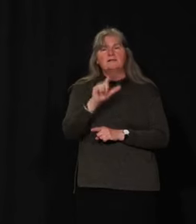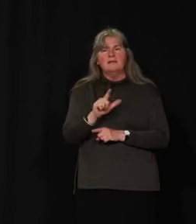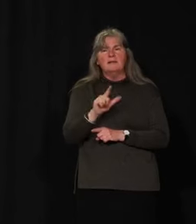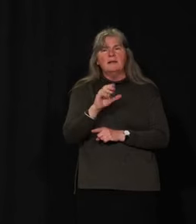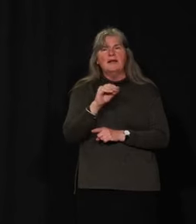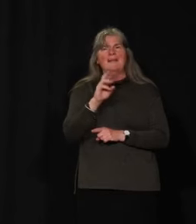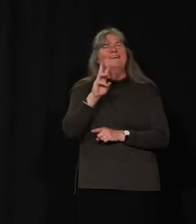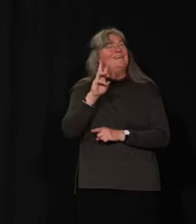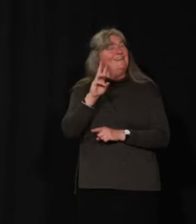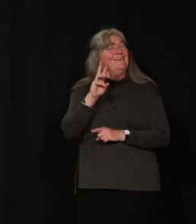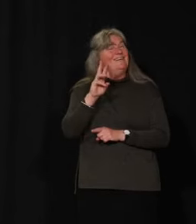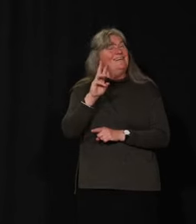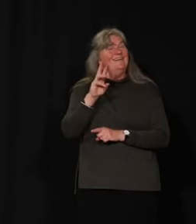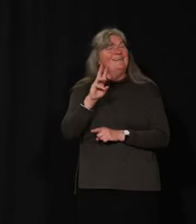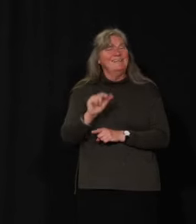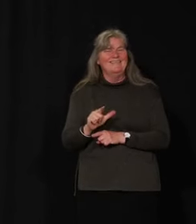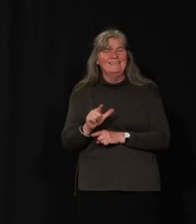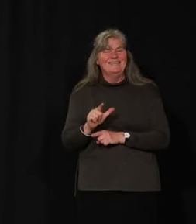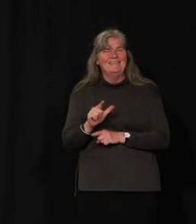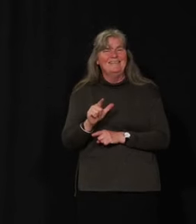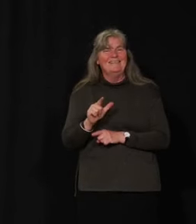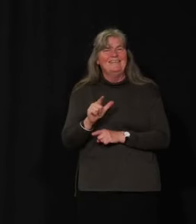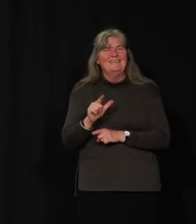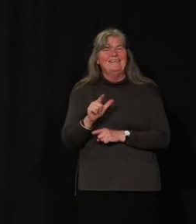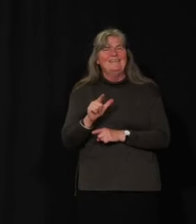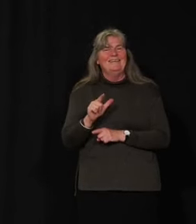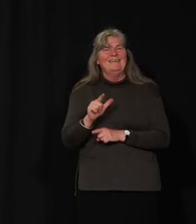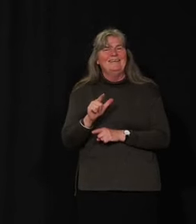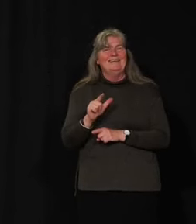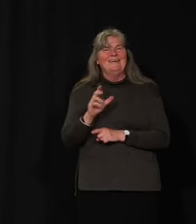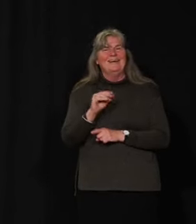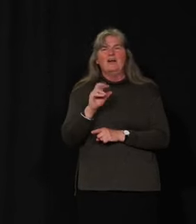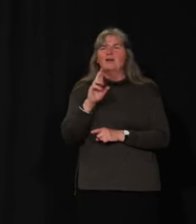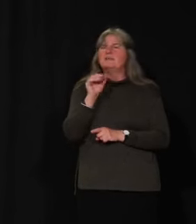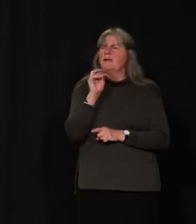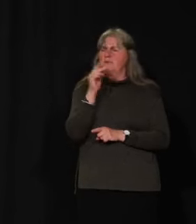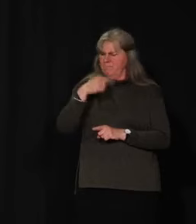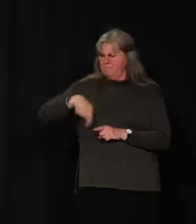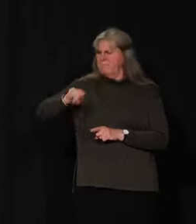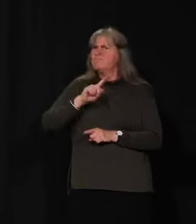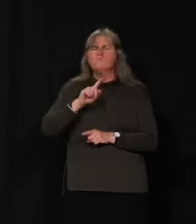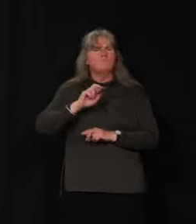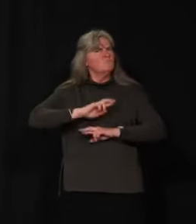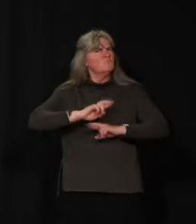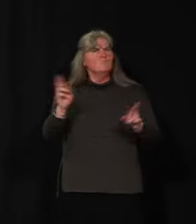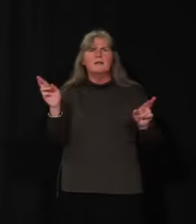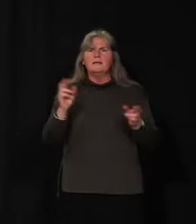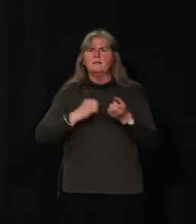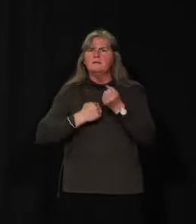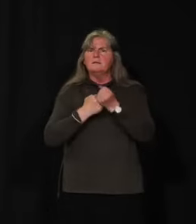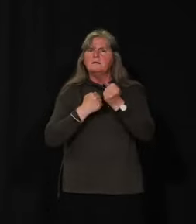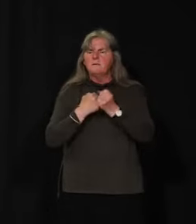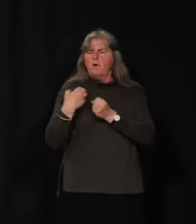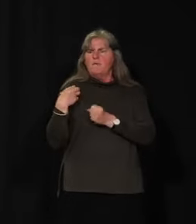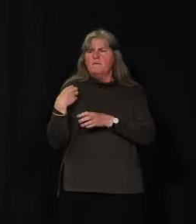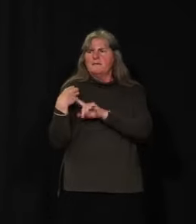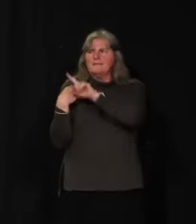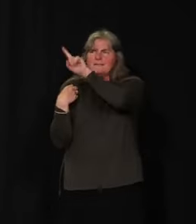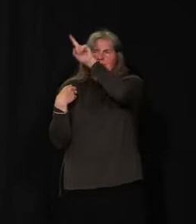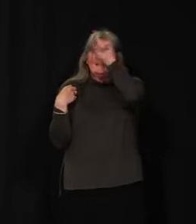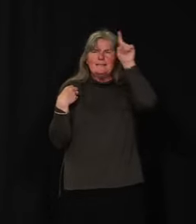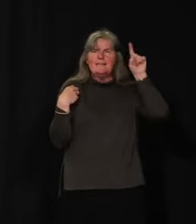and Watson Lake. And the RCMP remain available to support enforcement